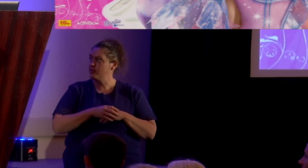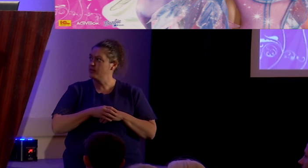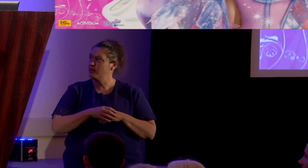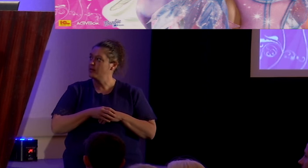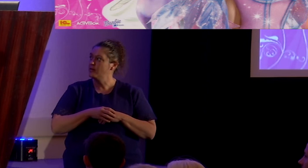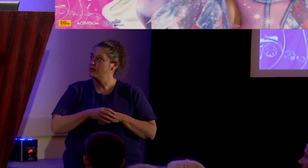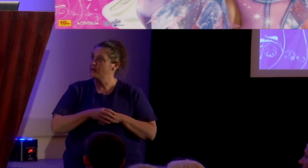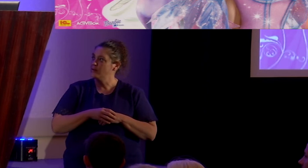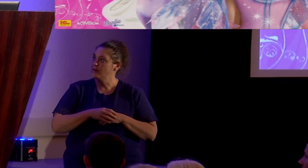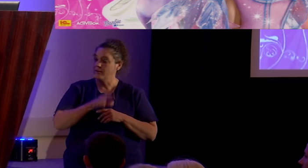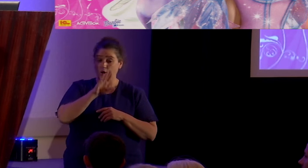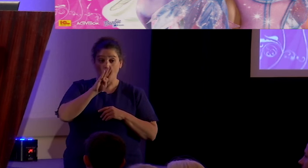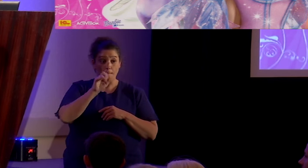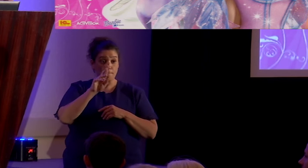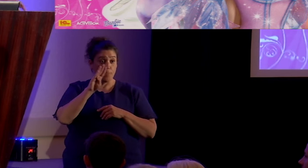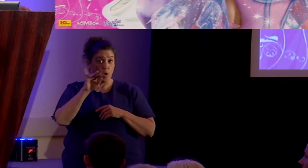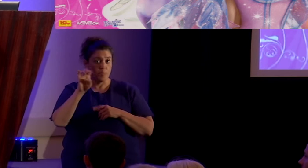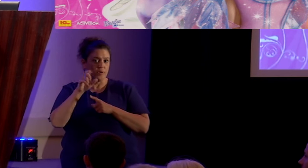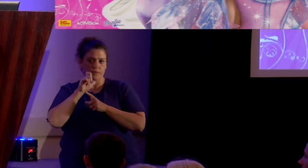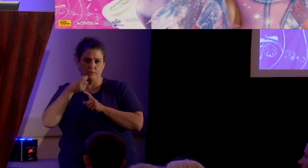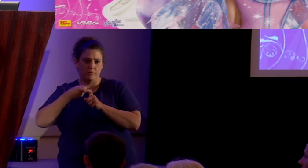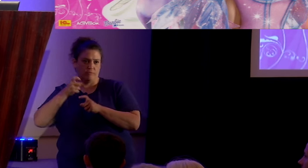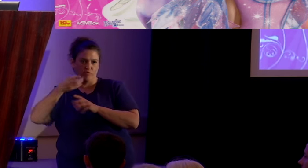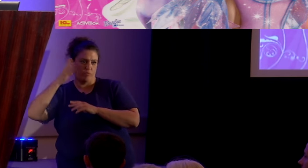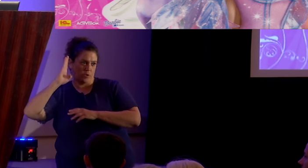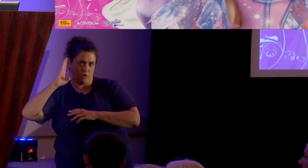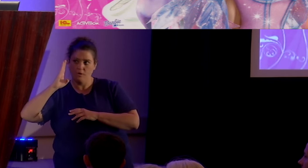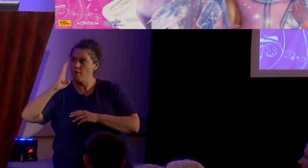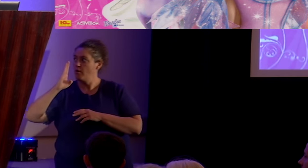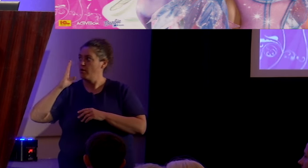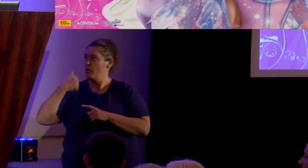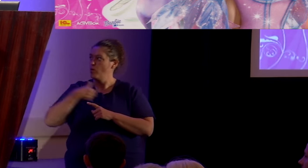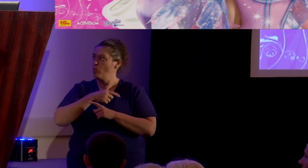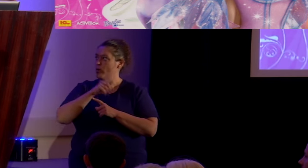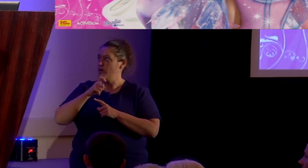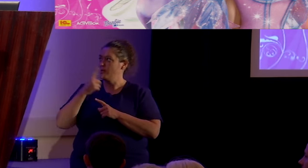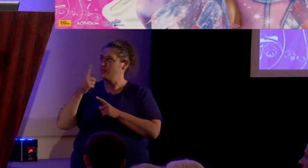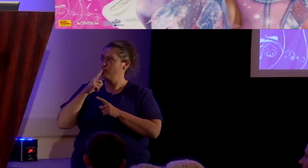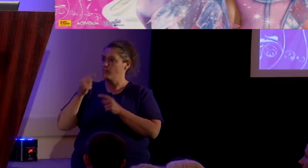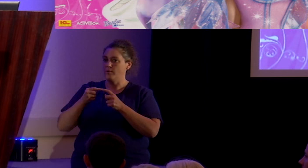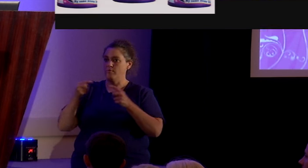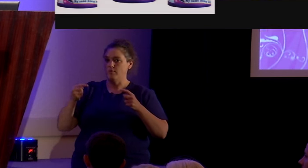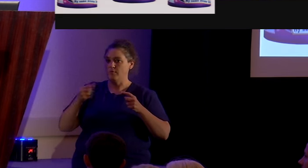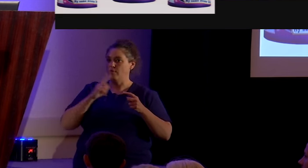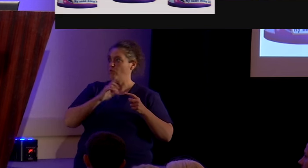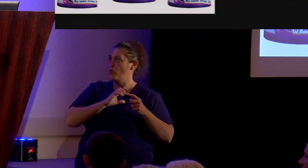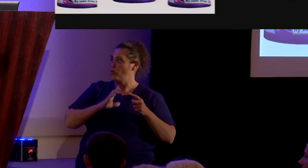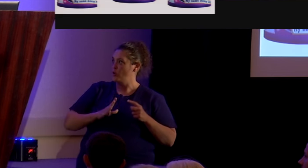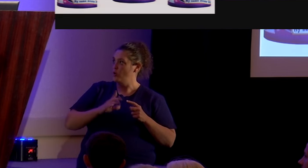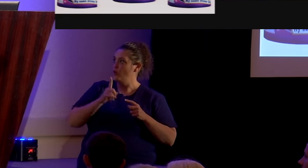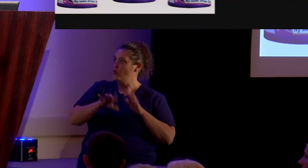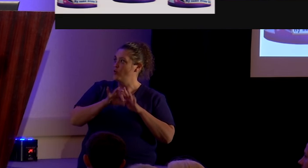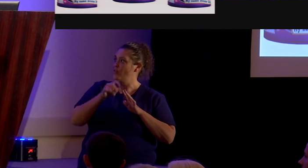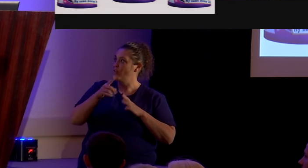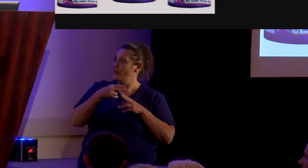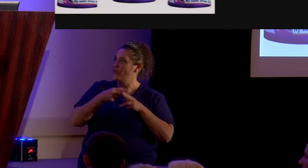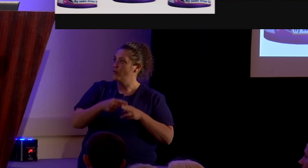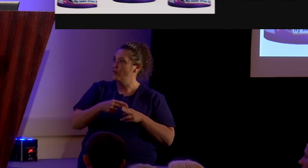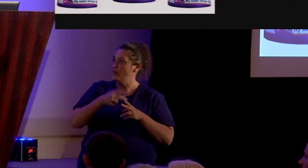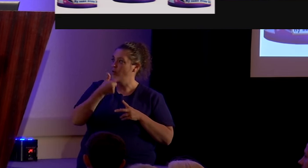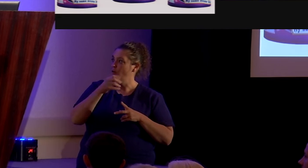Barbie? Barbie's not of God. We need a Christian alternative to Barbie. In fact, you can find these dolls. They're called